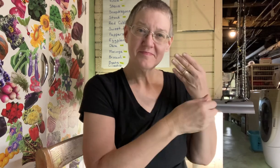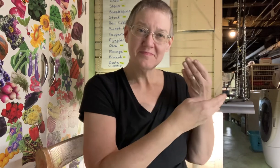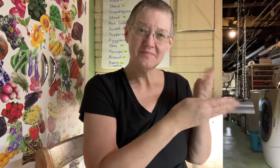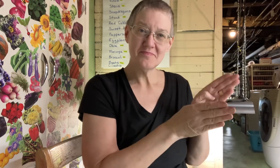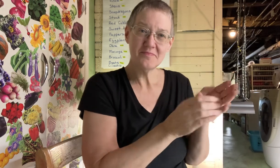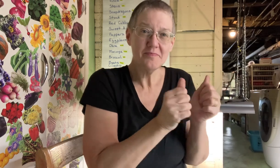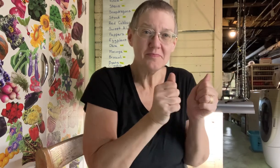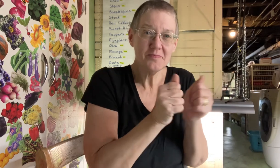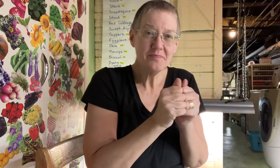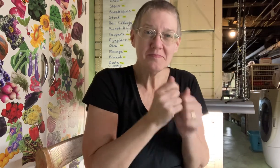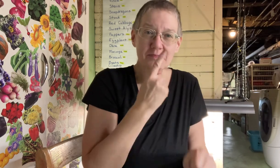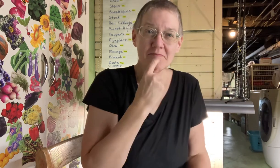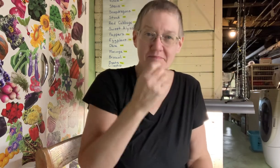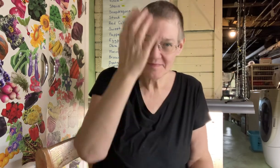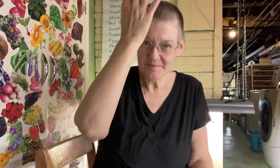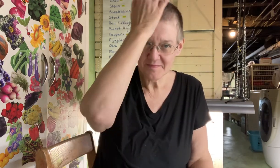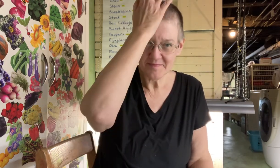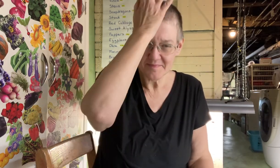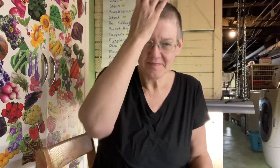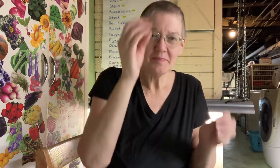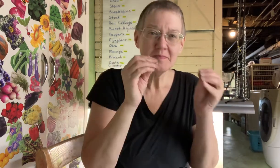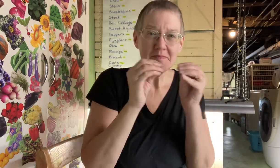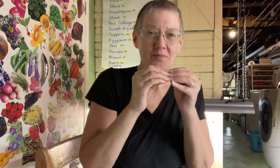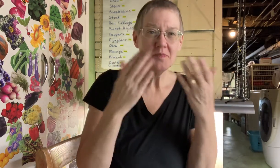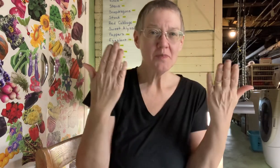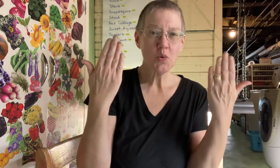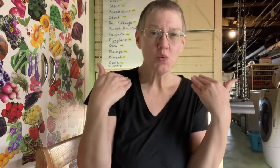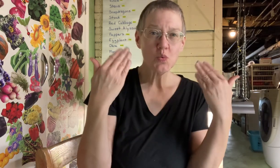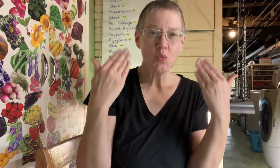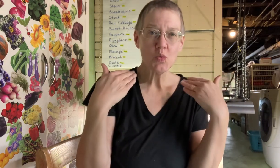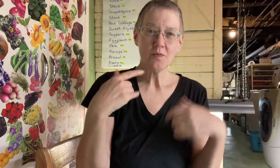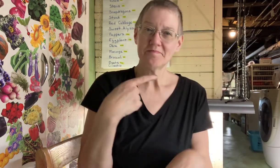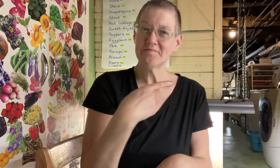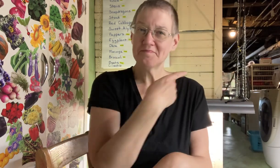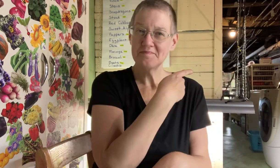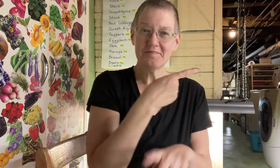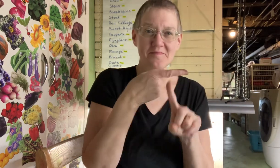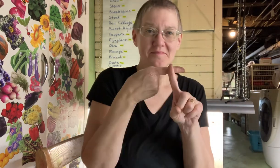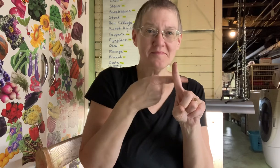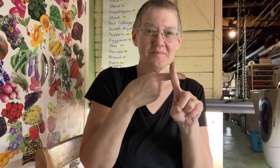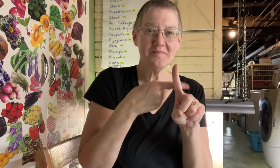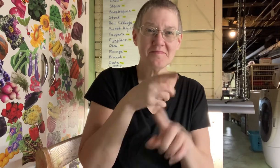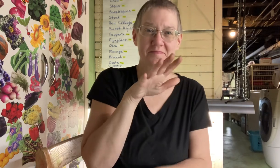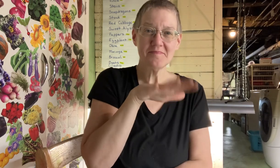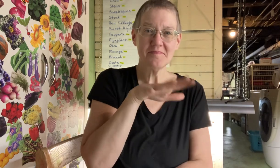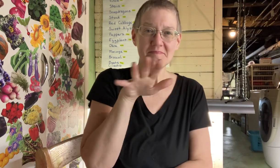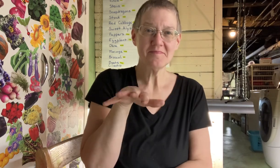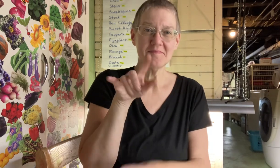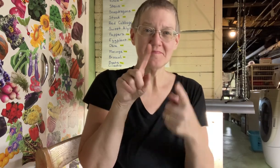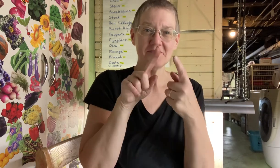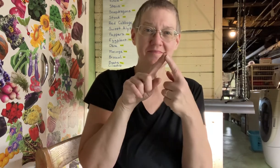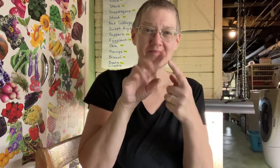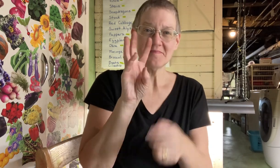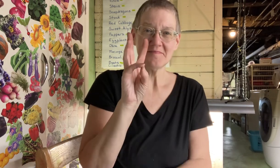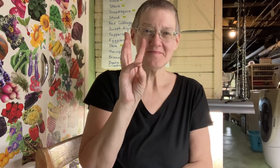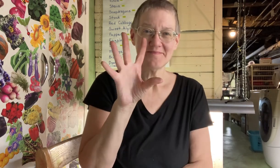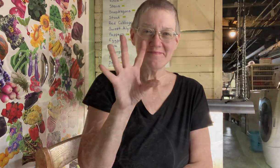potted up, I'm going to bring them to the front of the basement and put them with a red cabbage where it's cooler. It tends to run 55 to